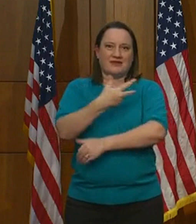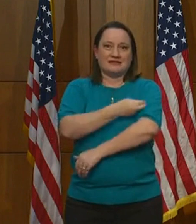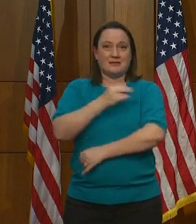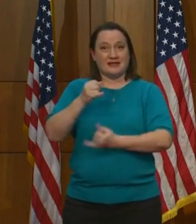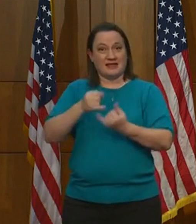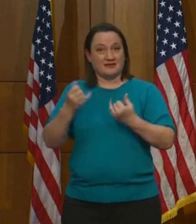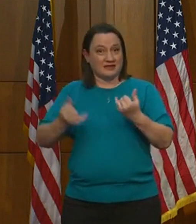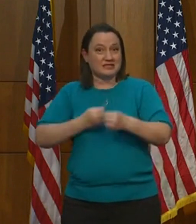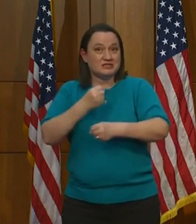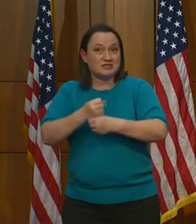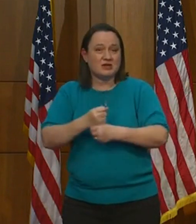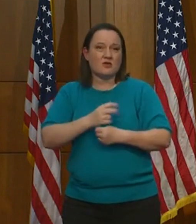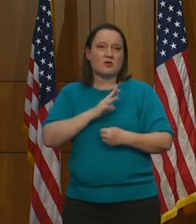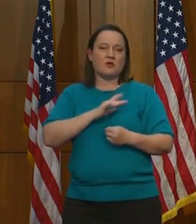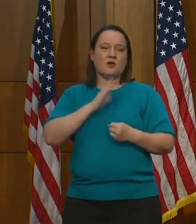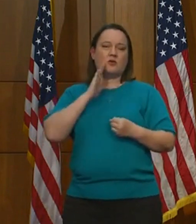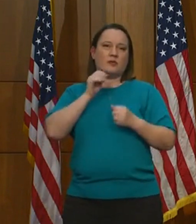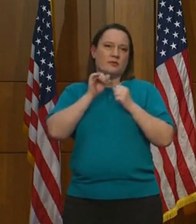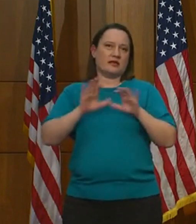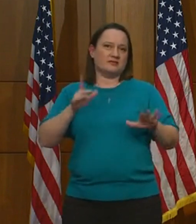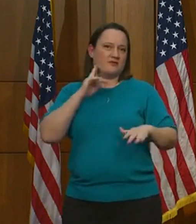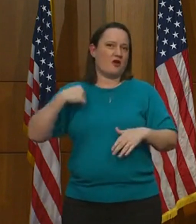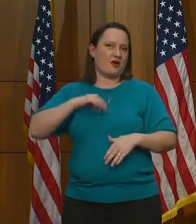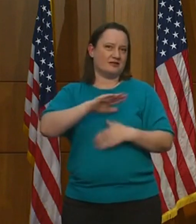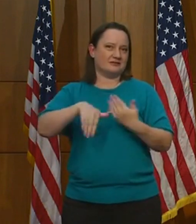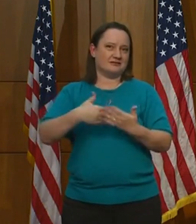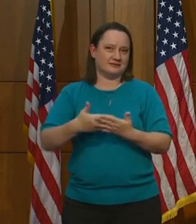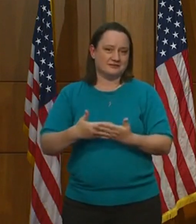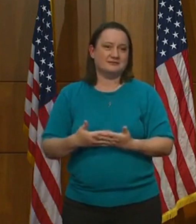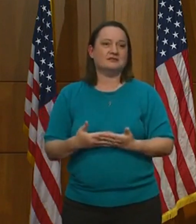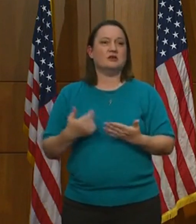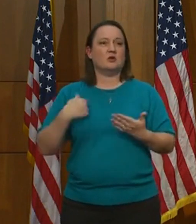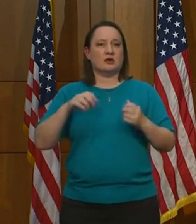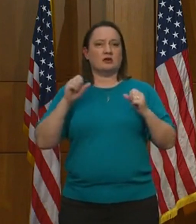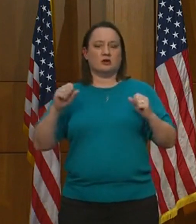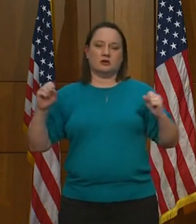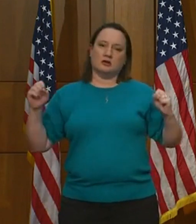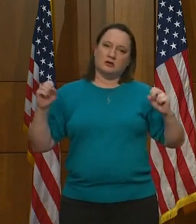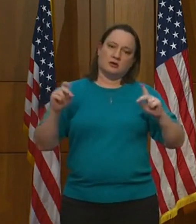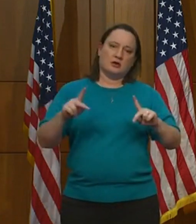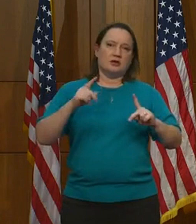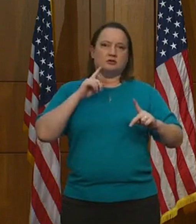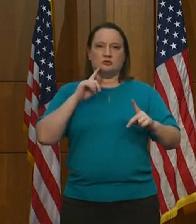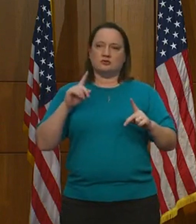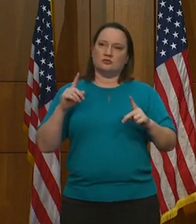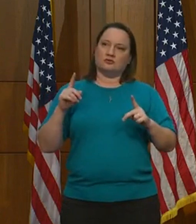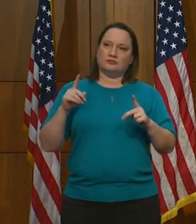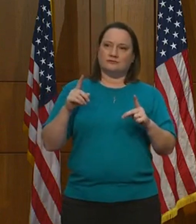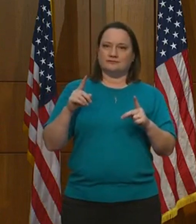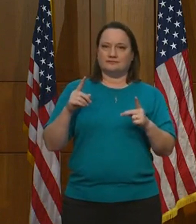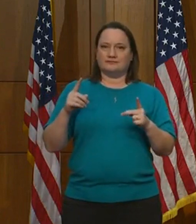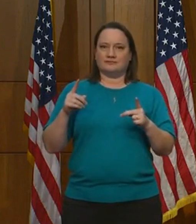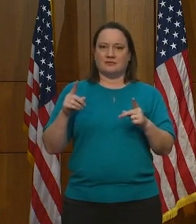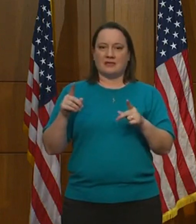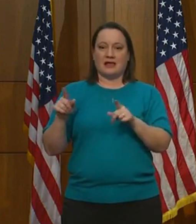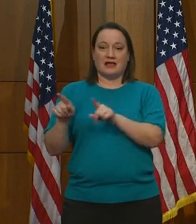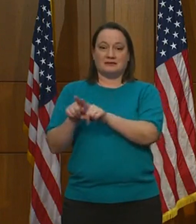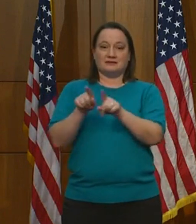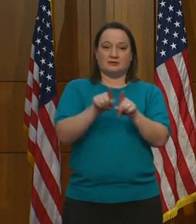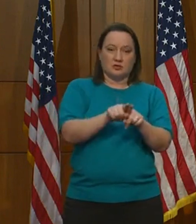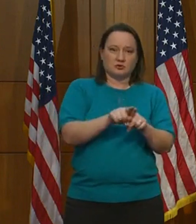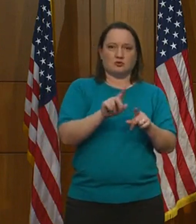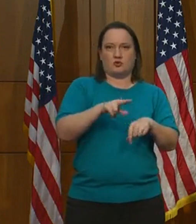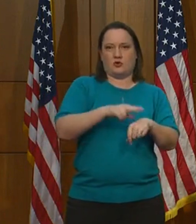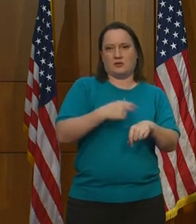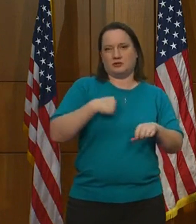this year. And wouldn't that be a blessing for all of us and that we can all return to as close to a near normal as we can. So